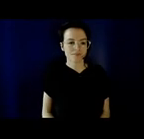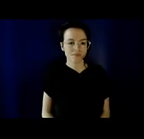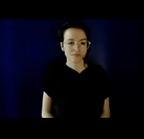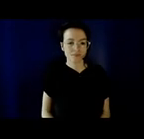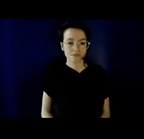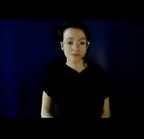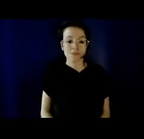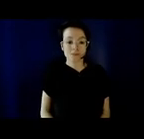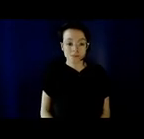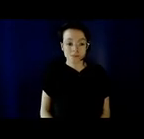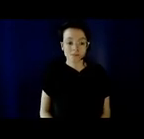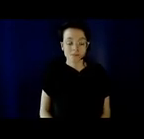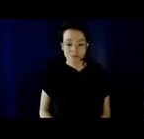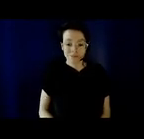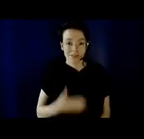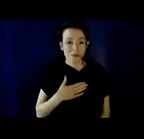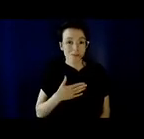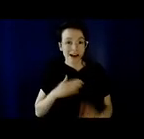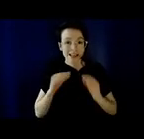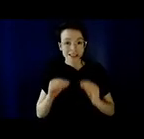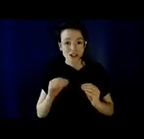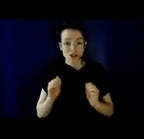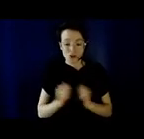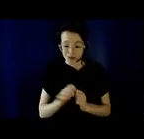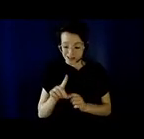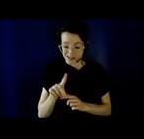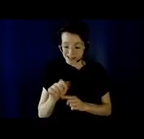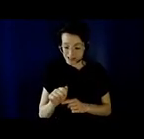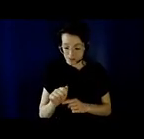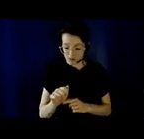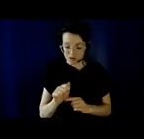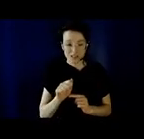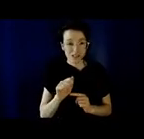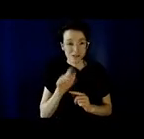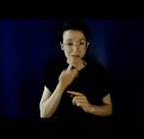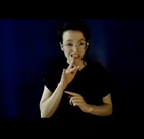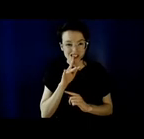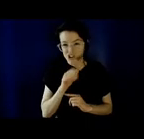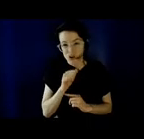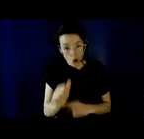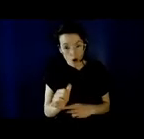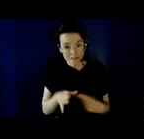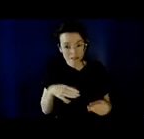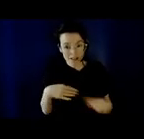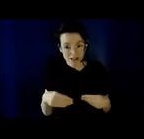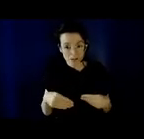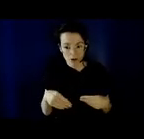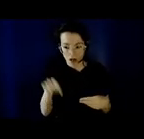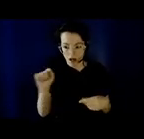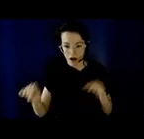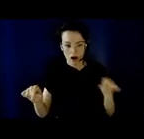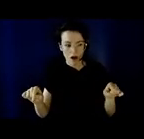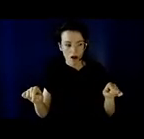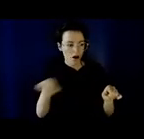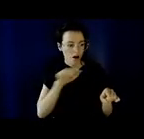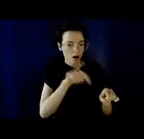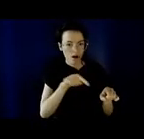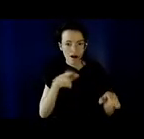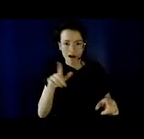I could not adjust my teaching with disabled speech, to such a hybrid flexible delivery mode, in limited time and support.